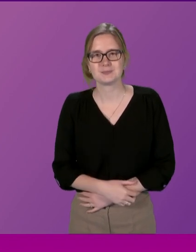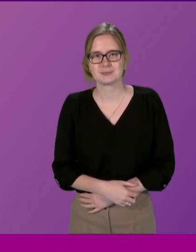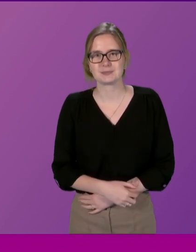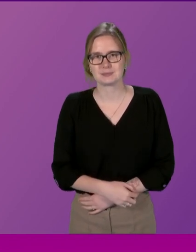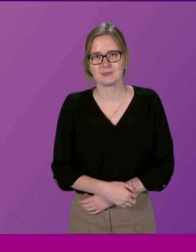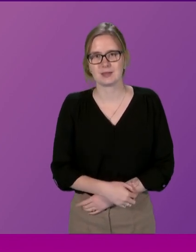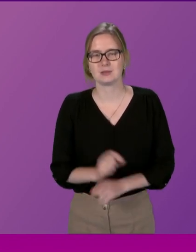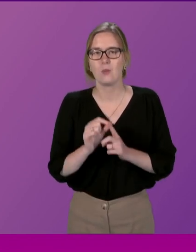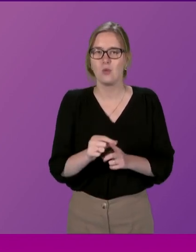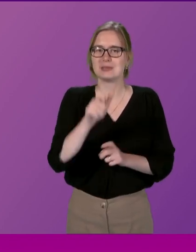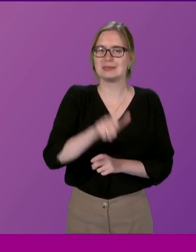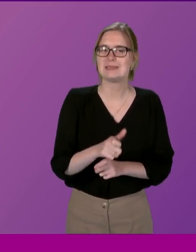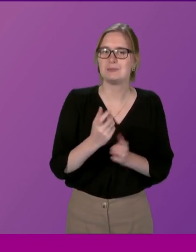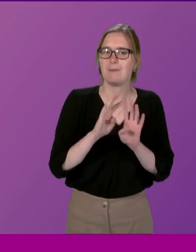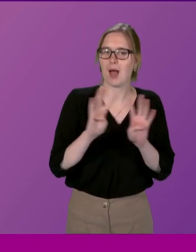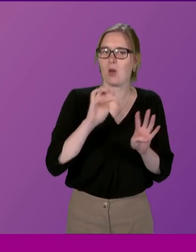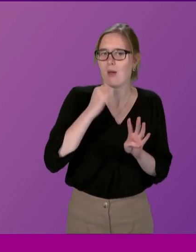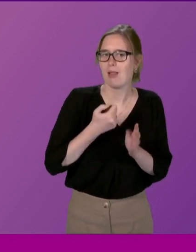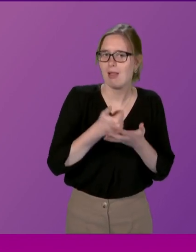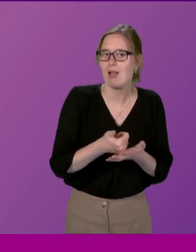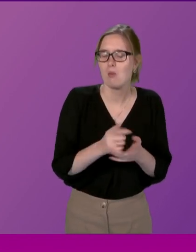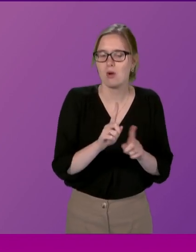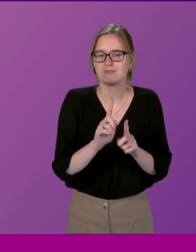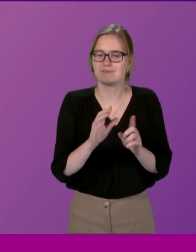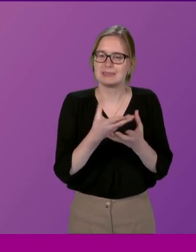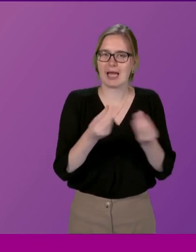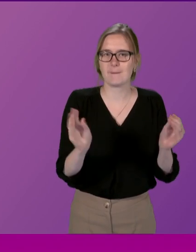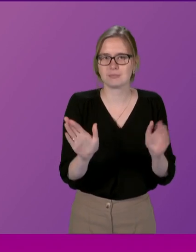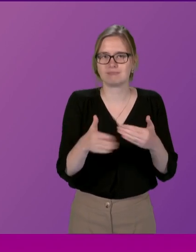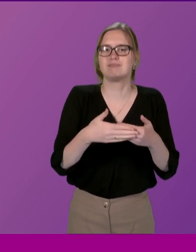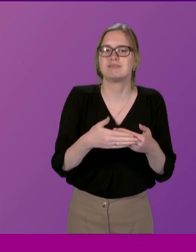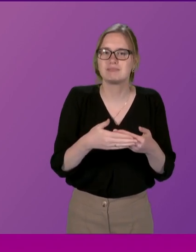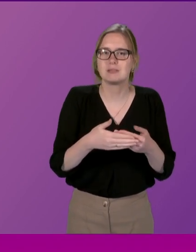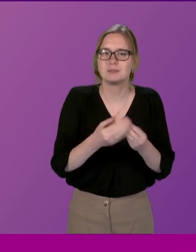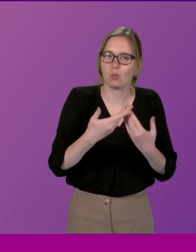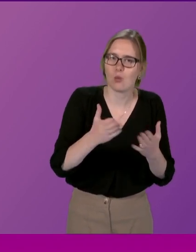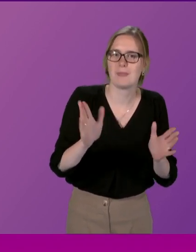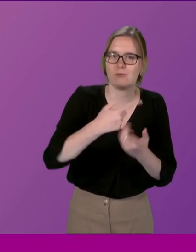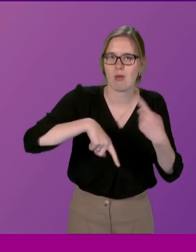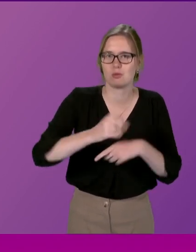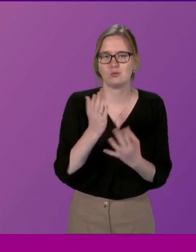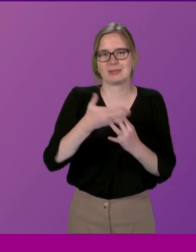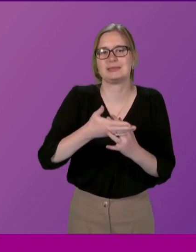proposed citizens panel will help close the gap in parliament engagement